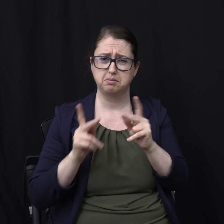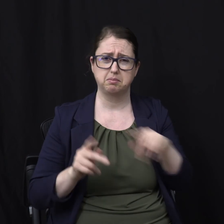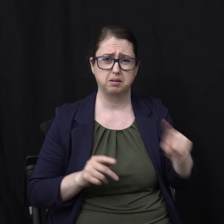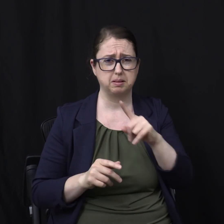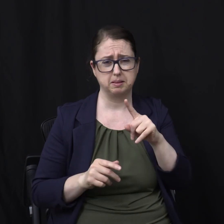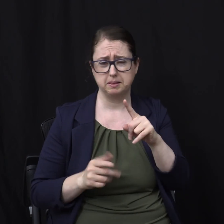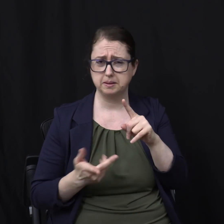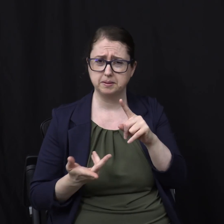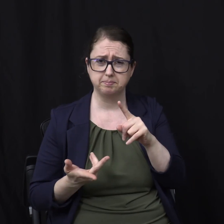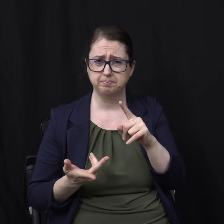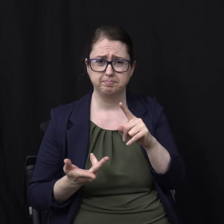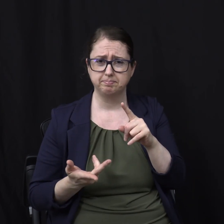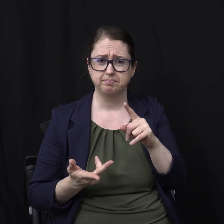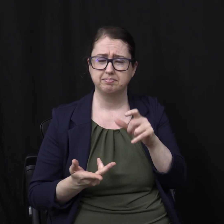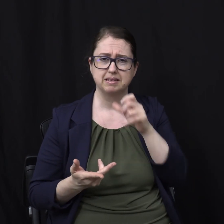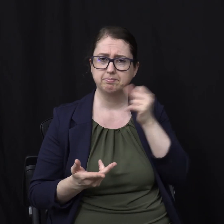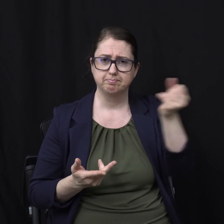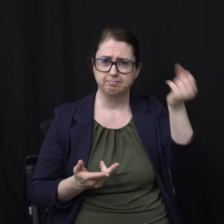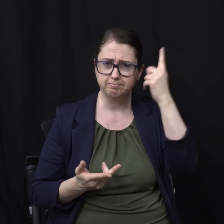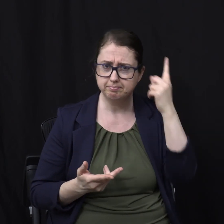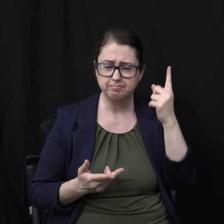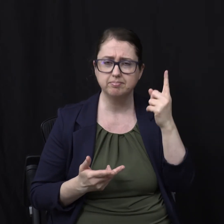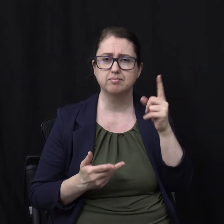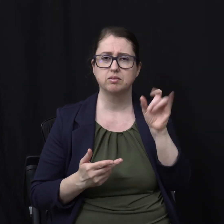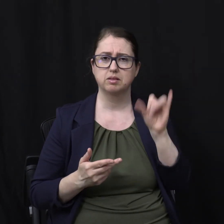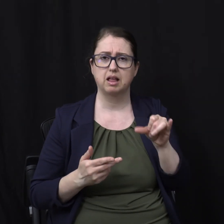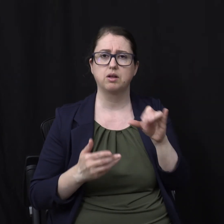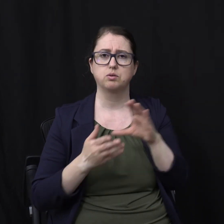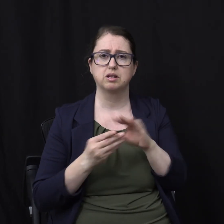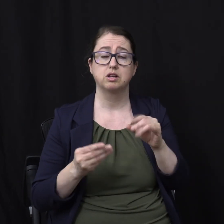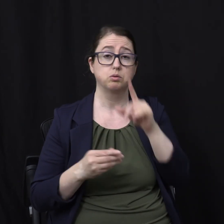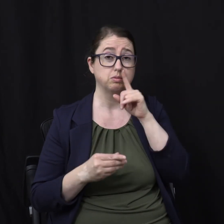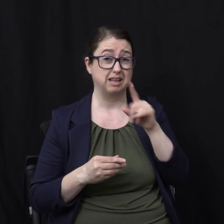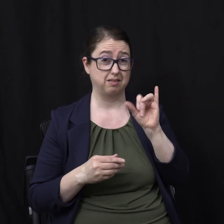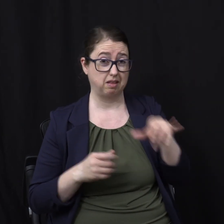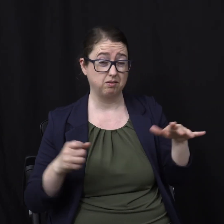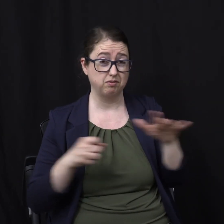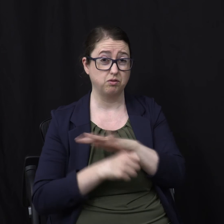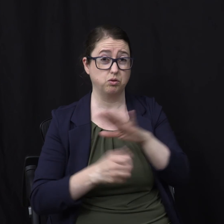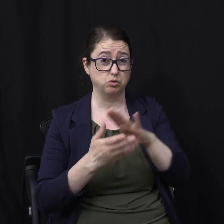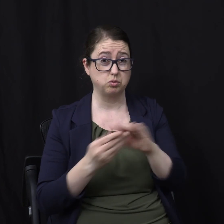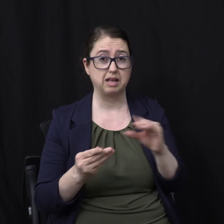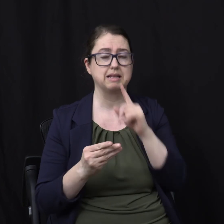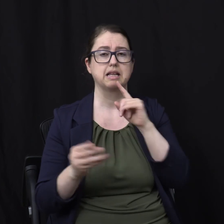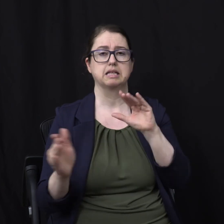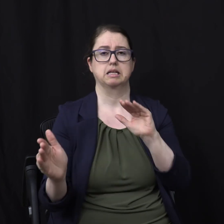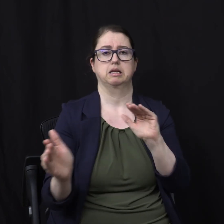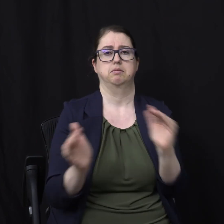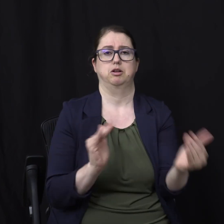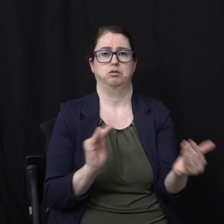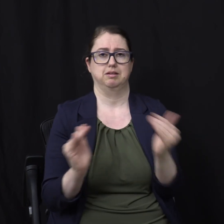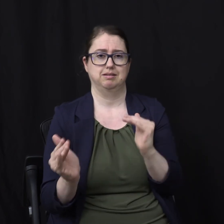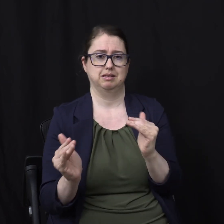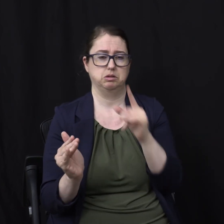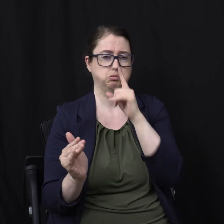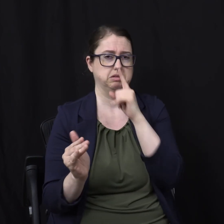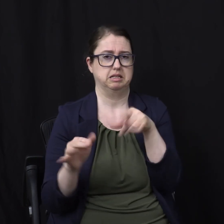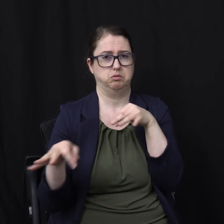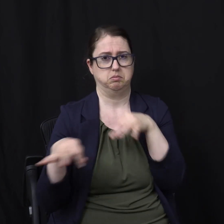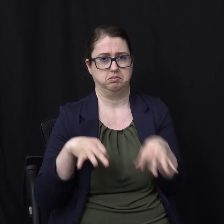anybody's Notions that might Be out there This whole story Is an allegory It's as simple as that